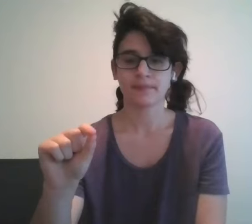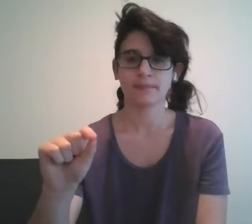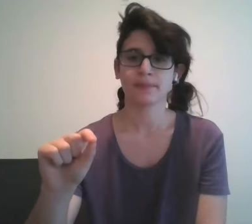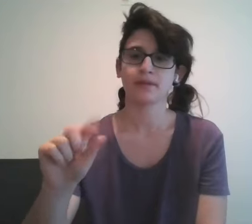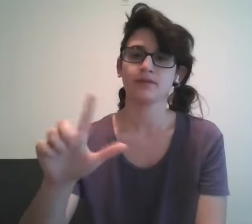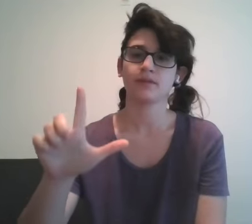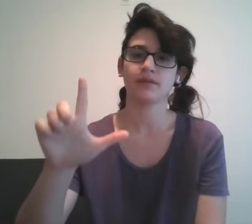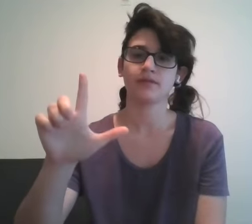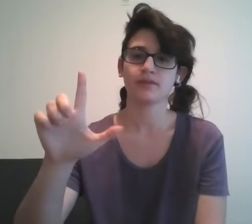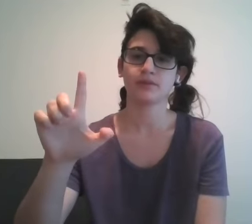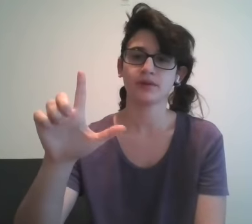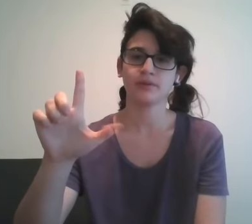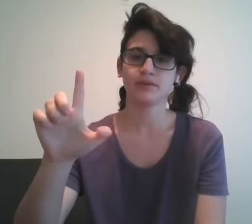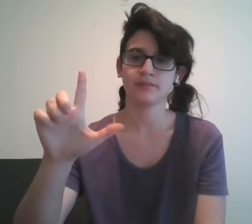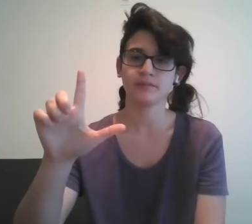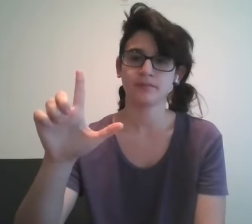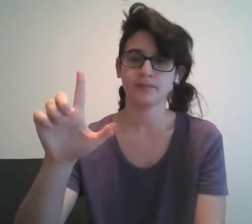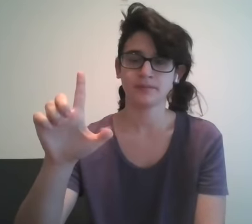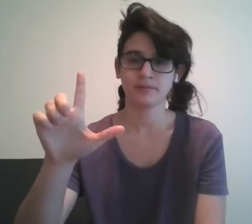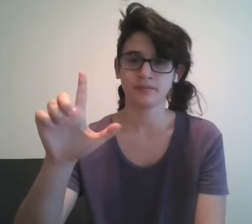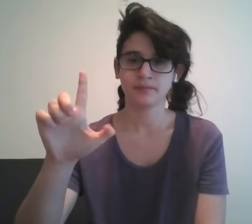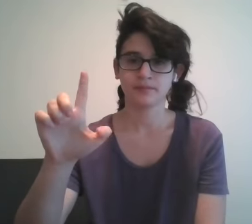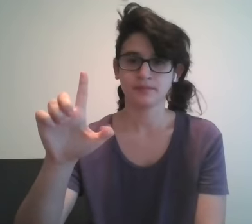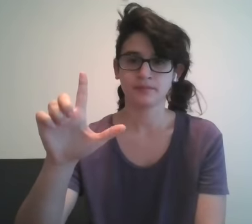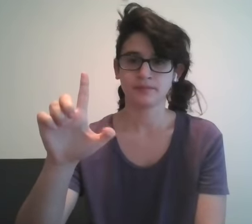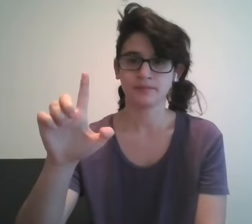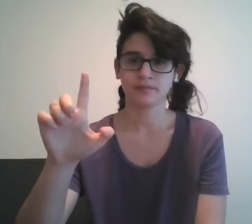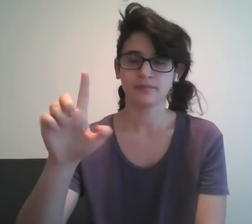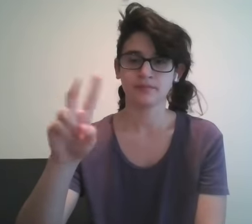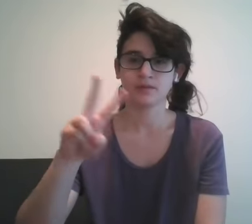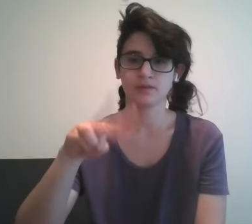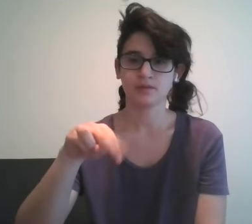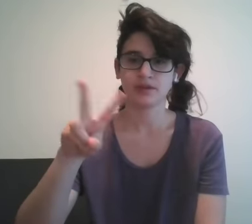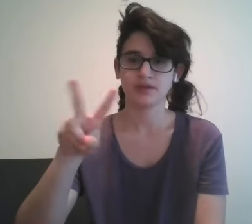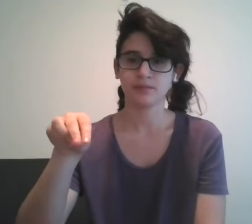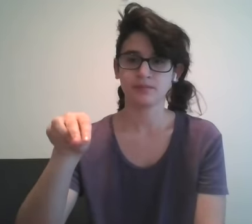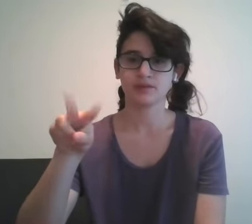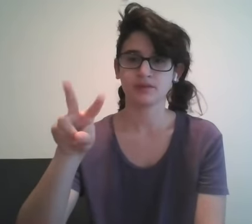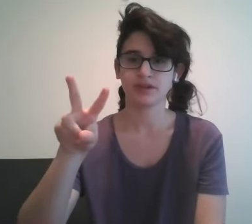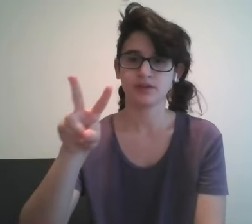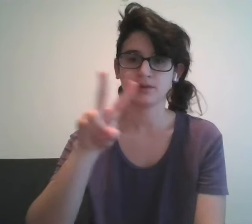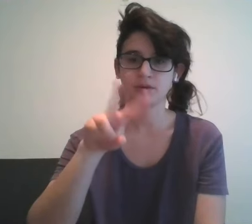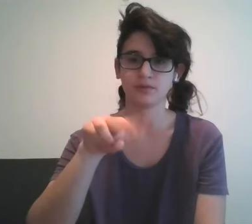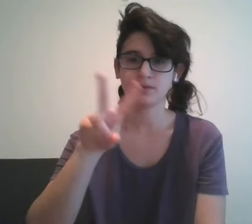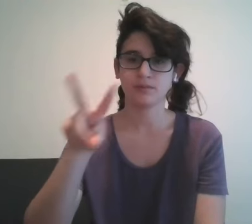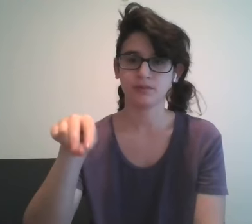so we have 21 22 so you take two and you go two two